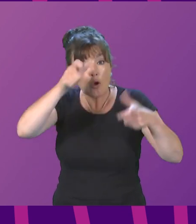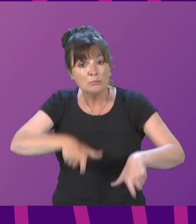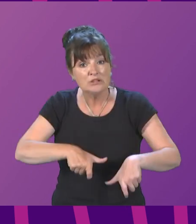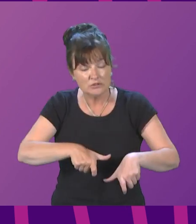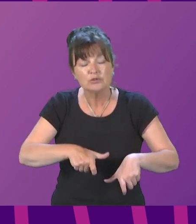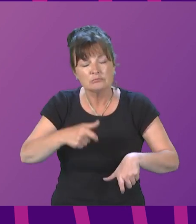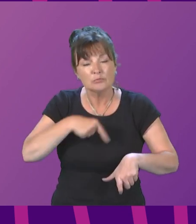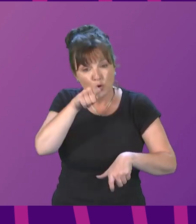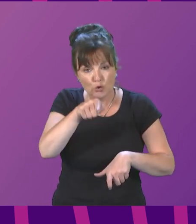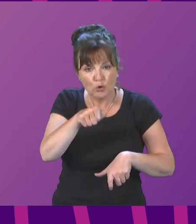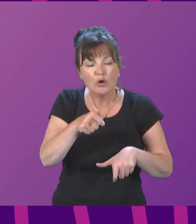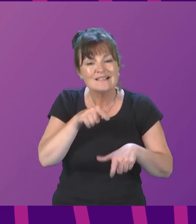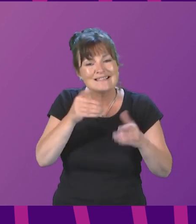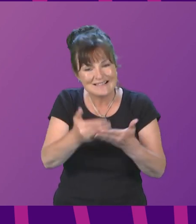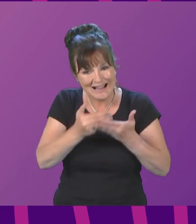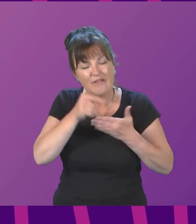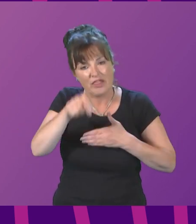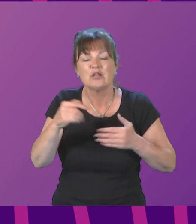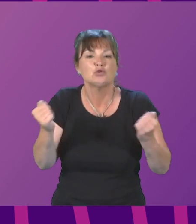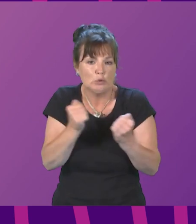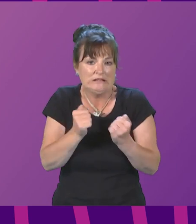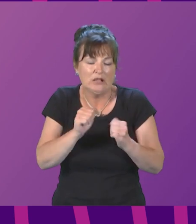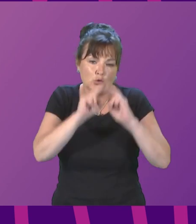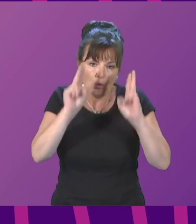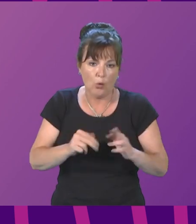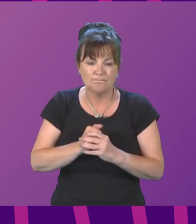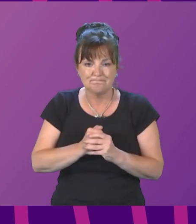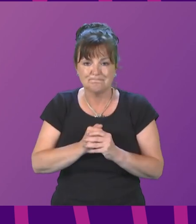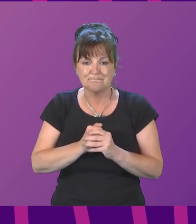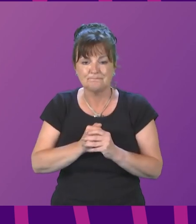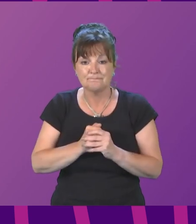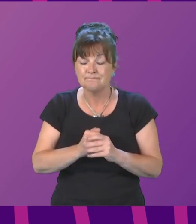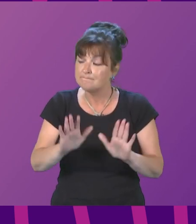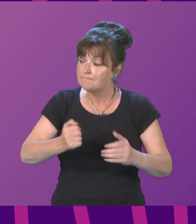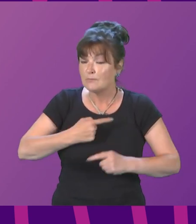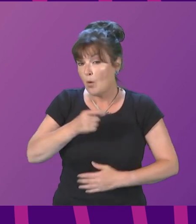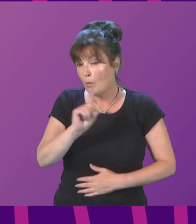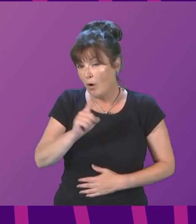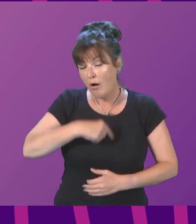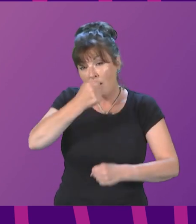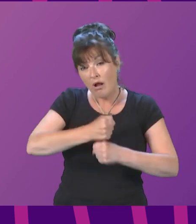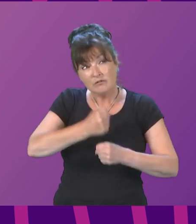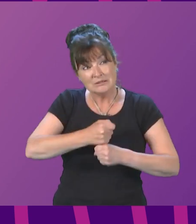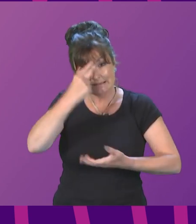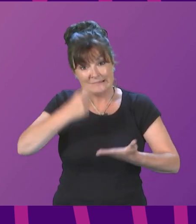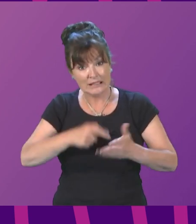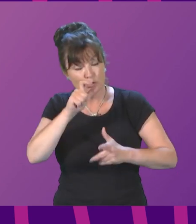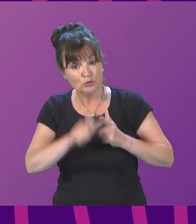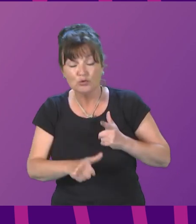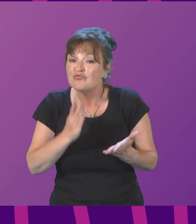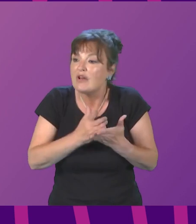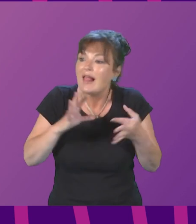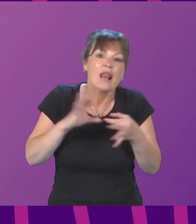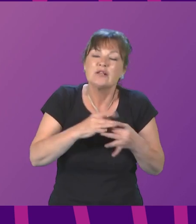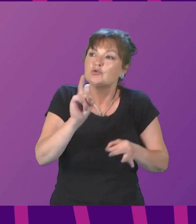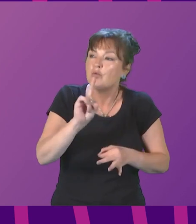too. The choices any government makes ultimately come down to a question of values and priorities. Where we can, we